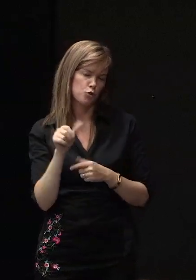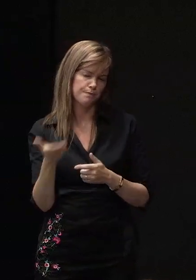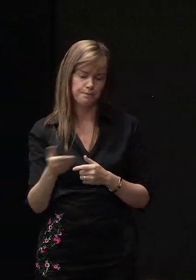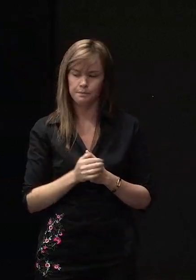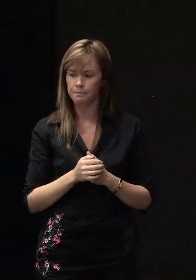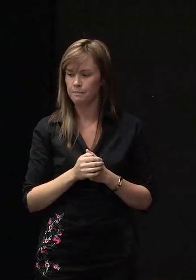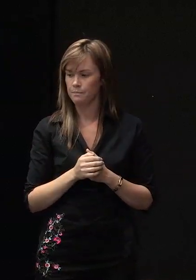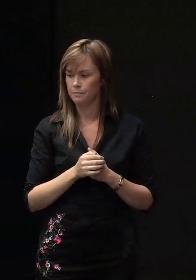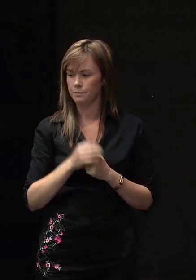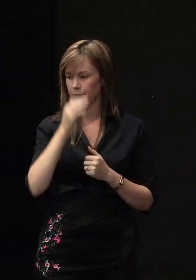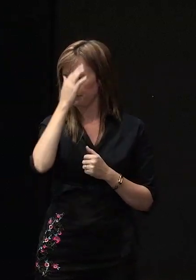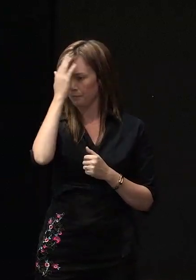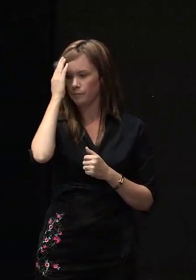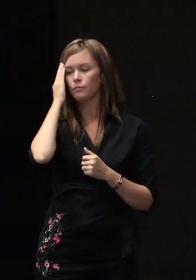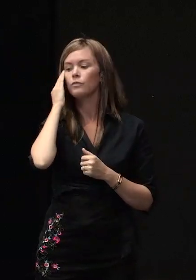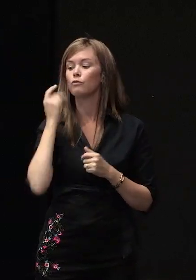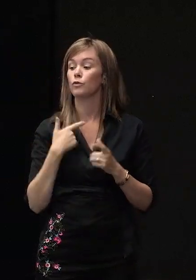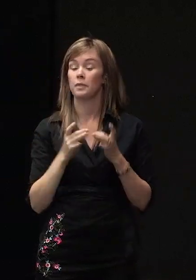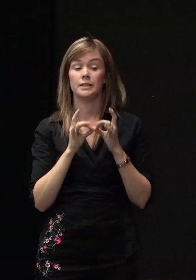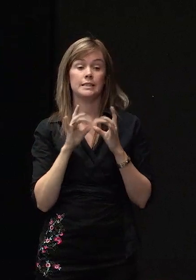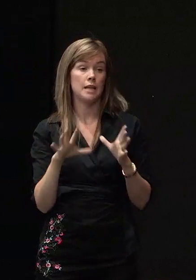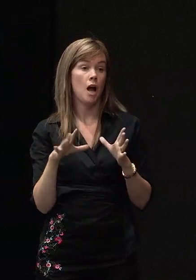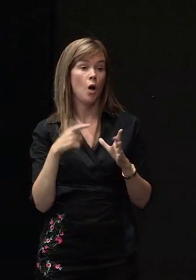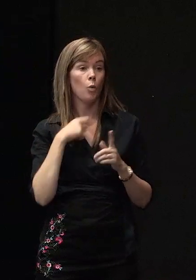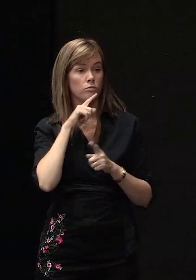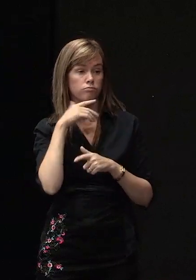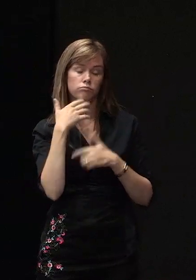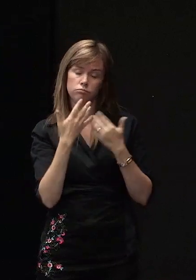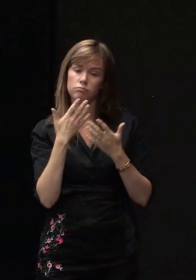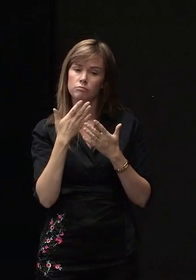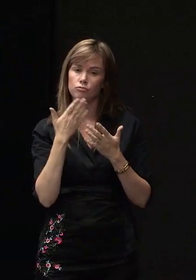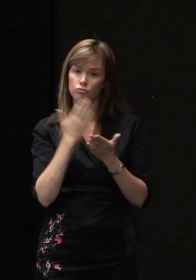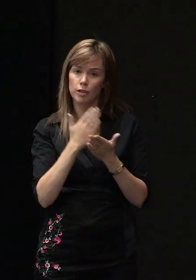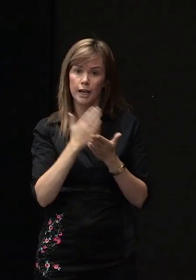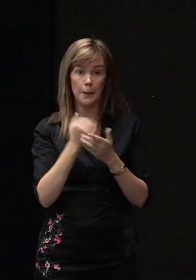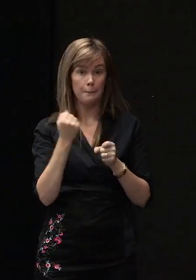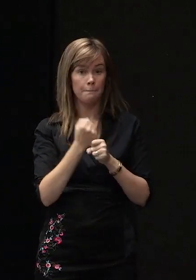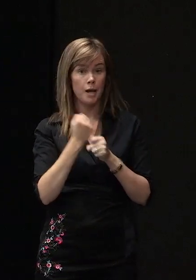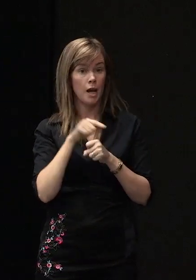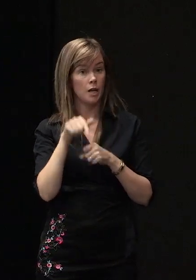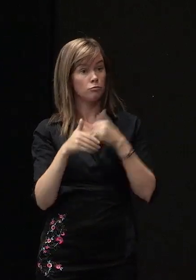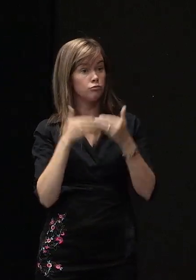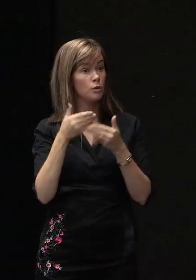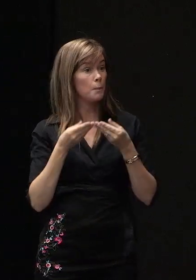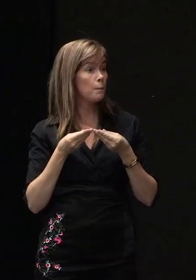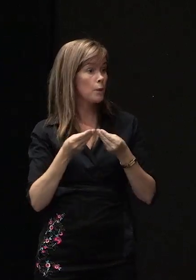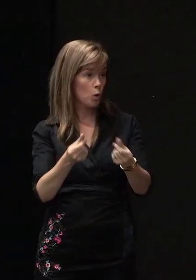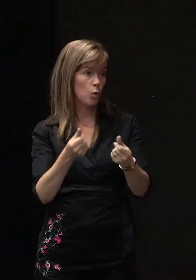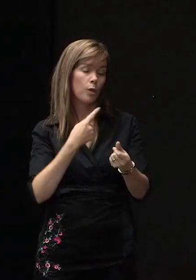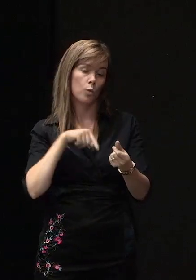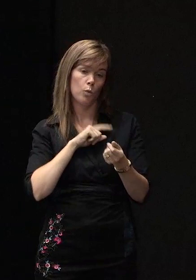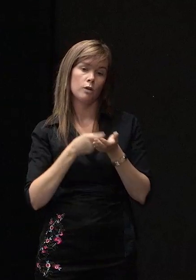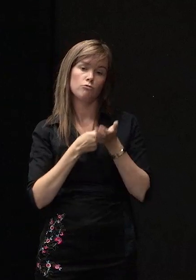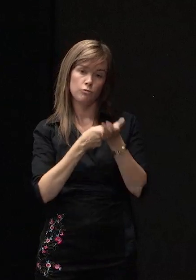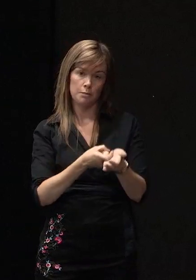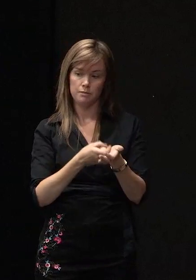I've got to stress right from the outset that to make the whole process smoother, we recommend as